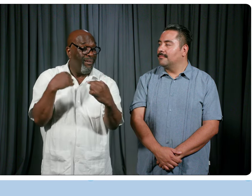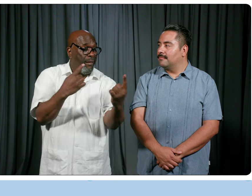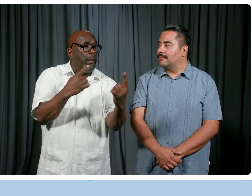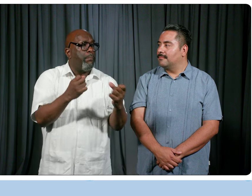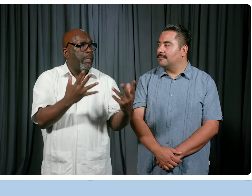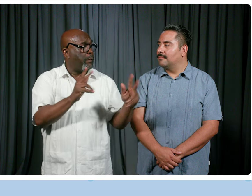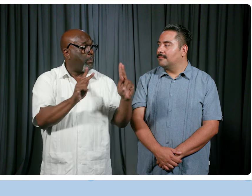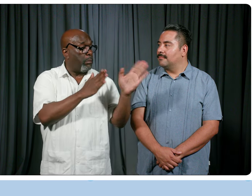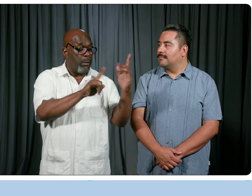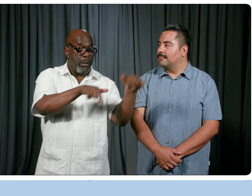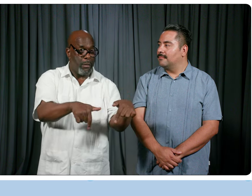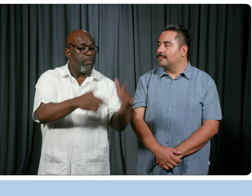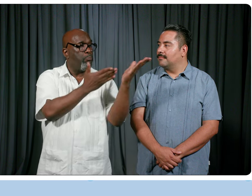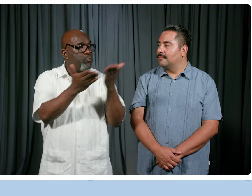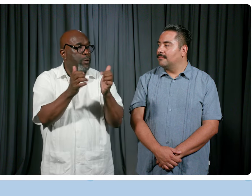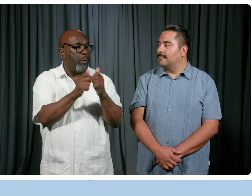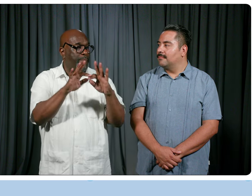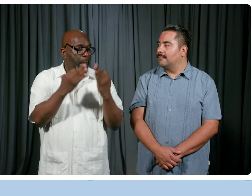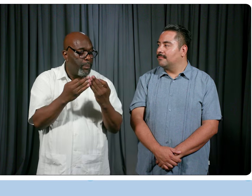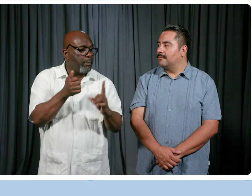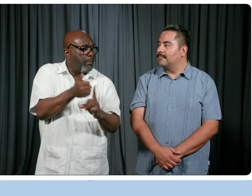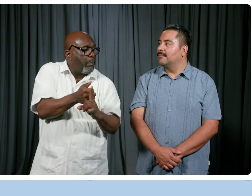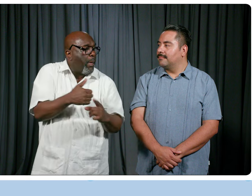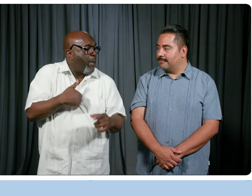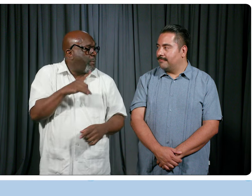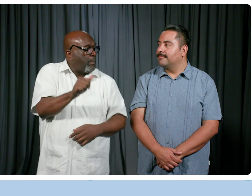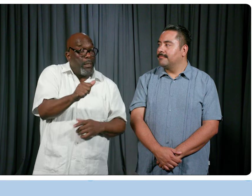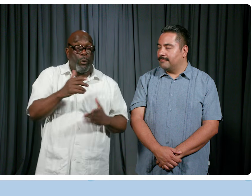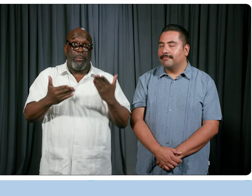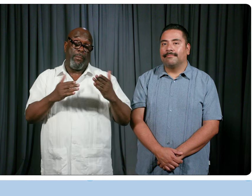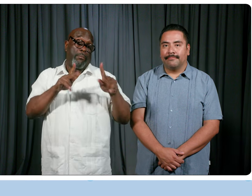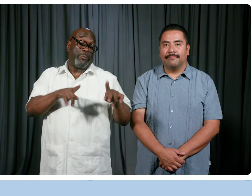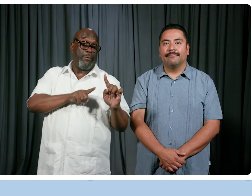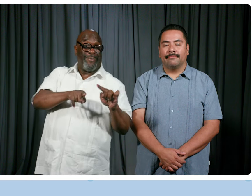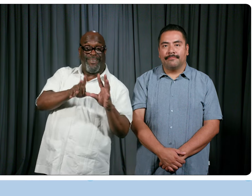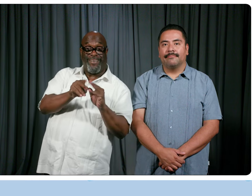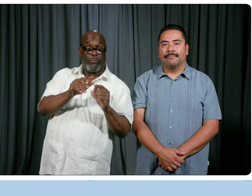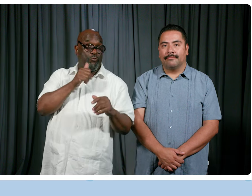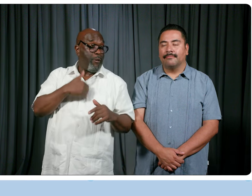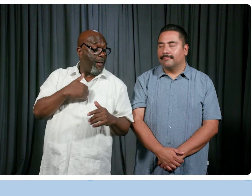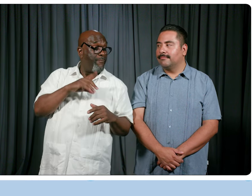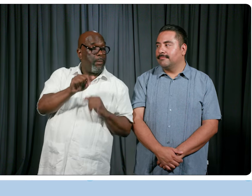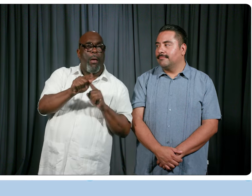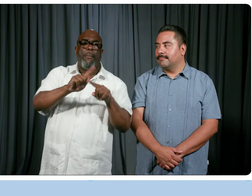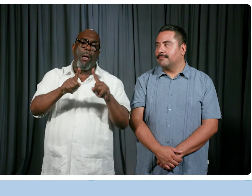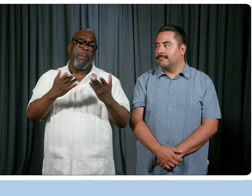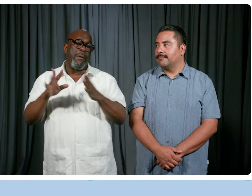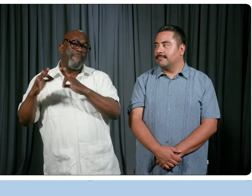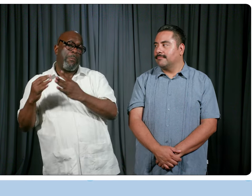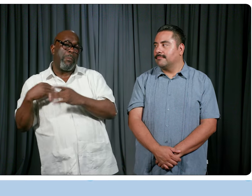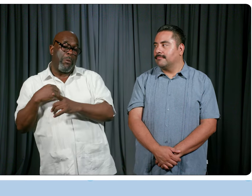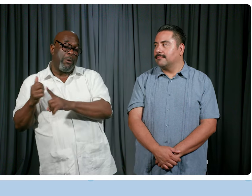people who are coming have family members with disabilities. So they may not themselves be attending the convention with a disability, but they have a family member